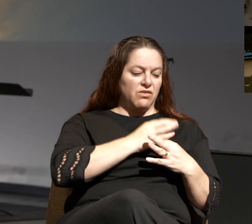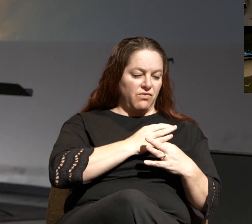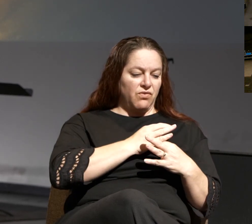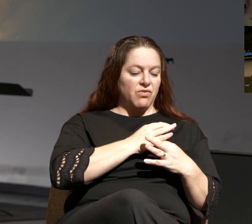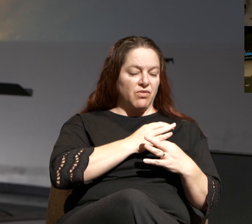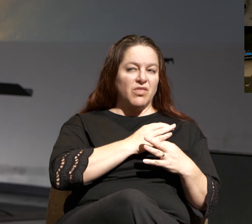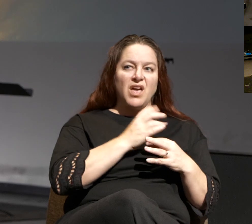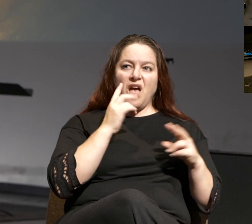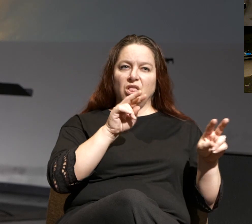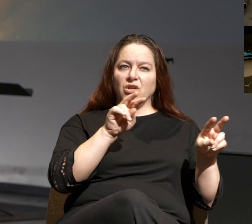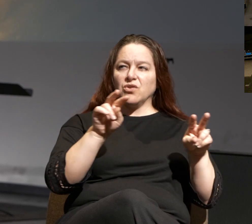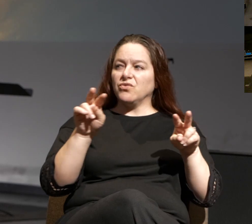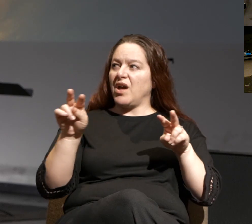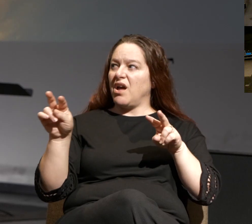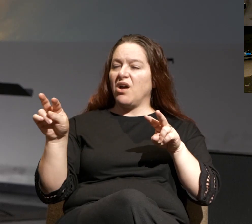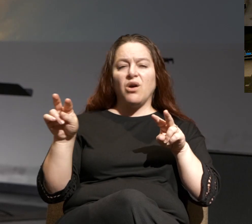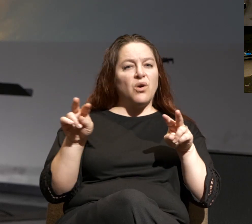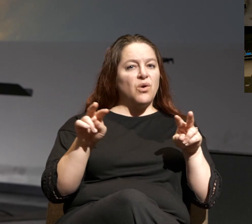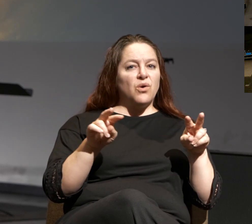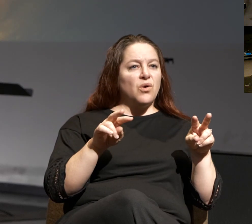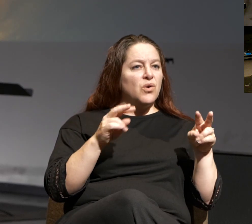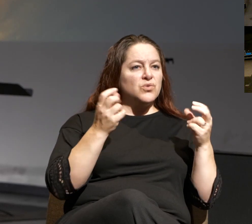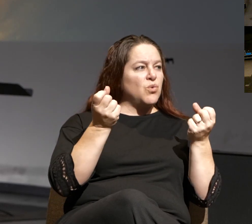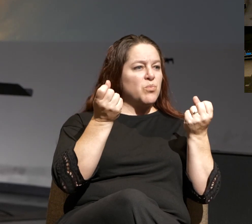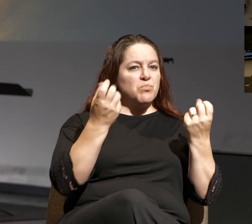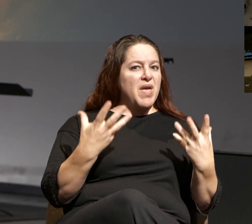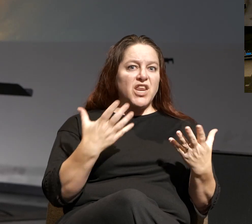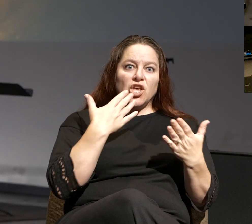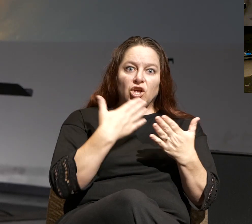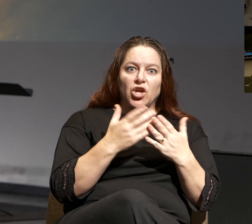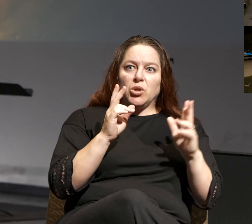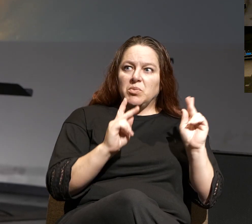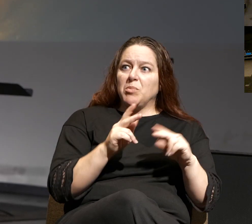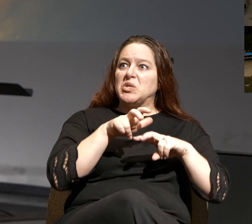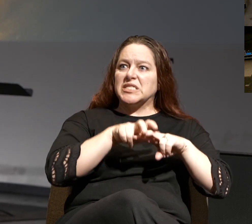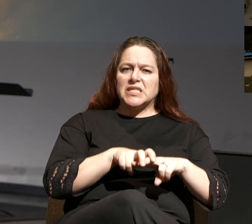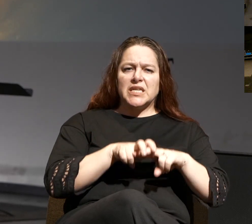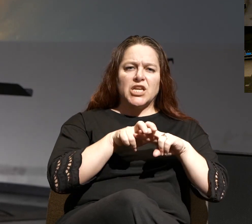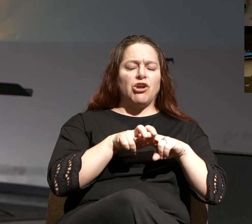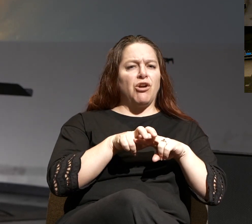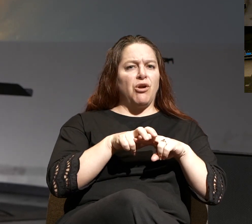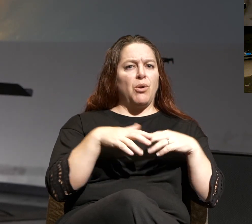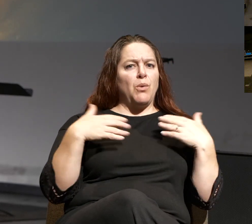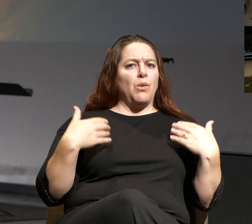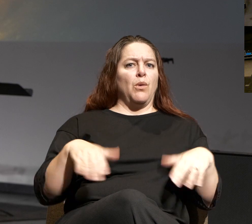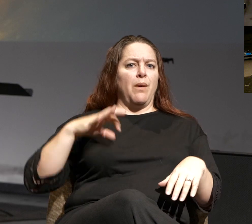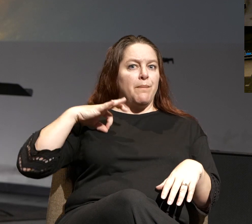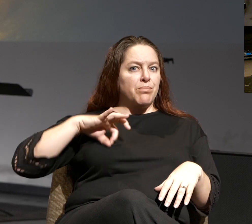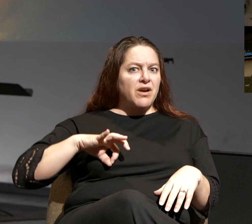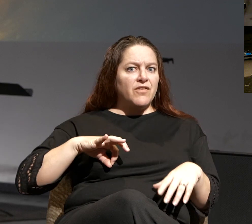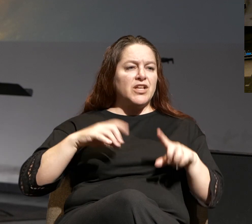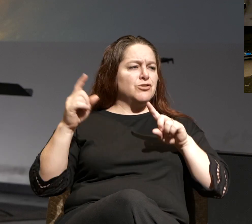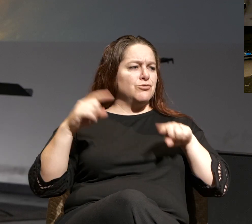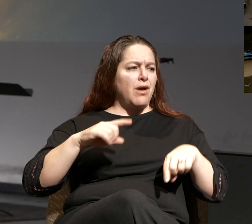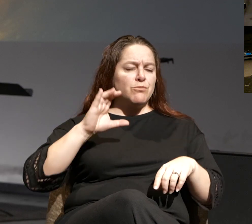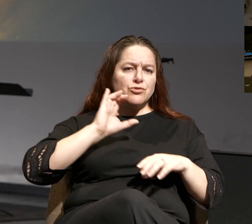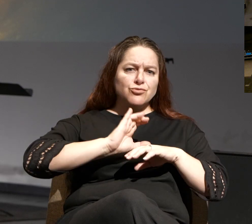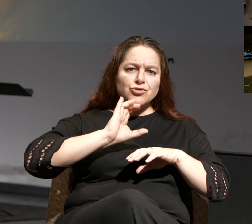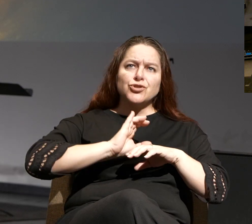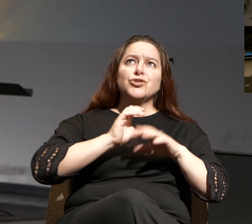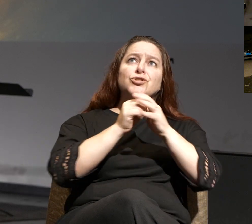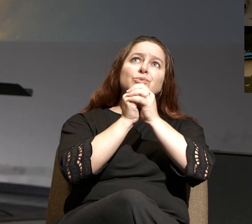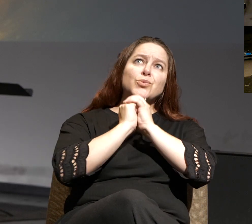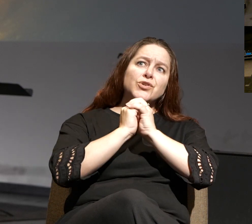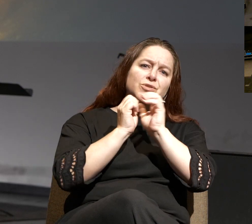I look around and I see so many great people sitting in here, and it's what a privilege it is to be here at church and